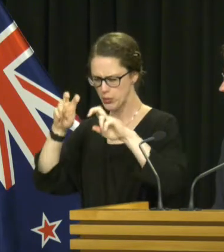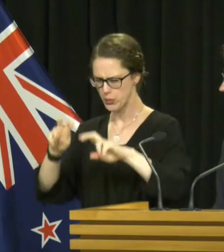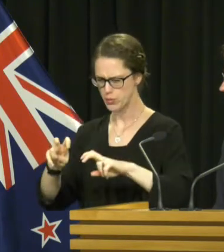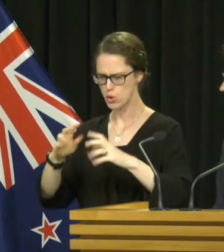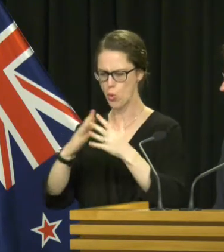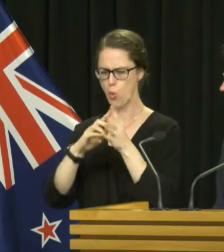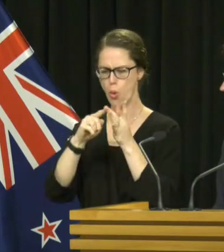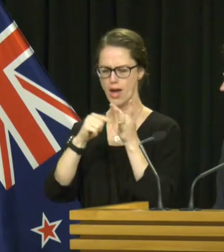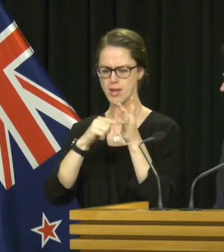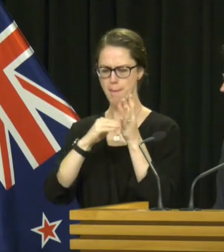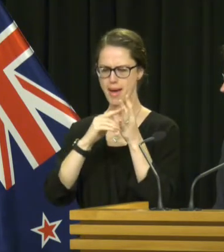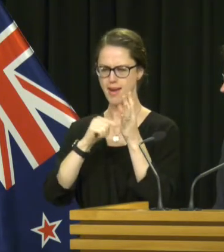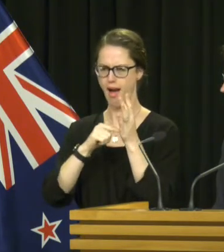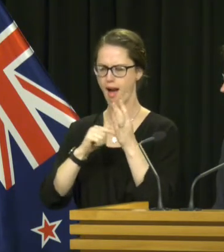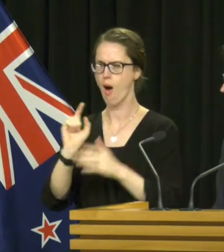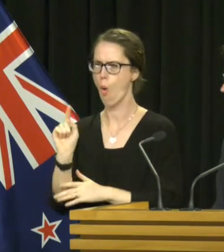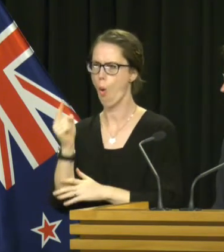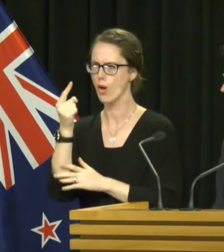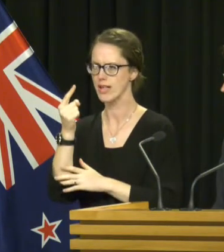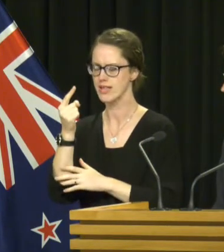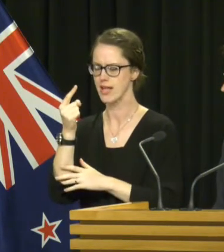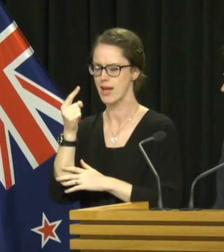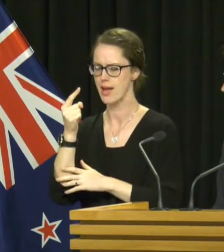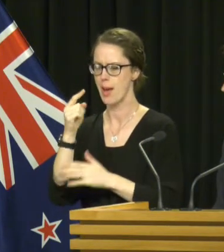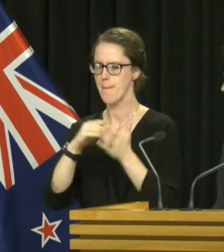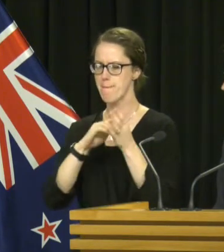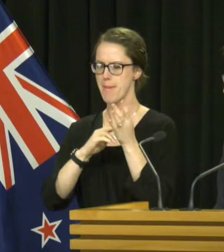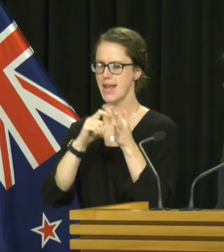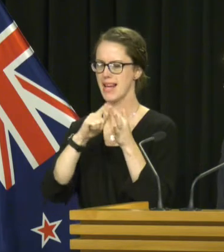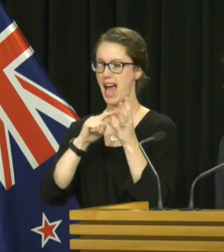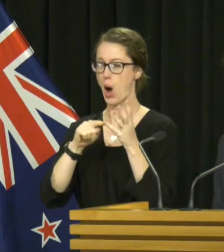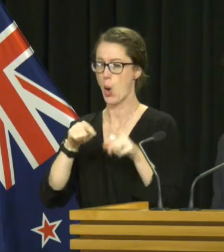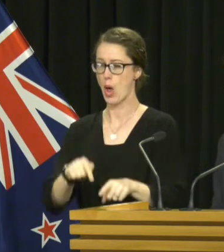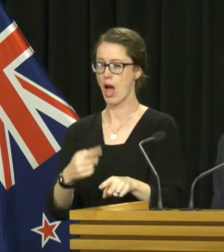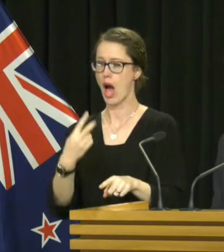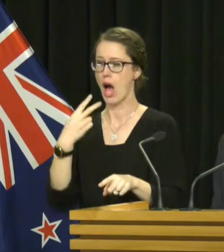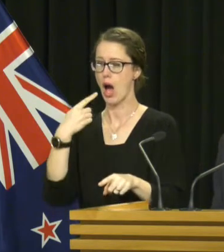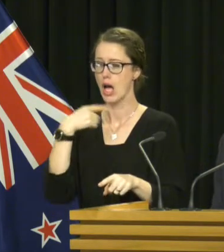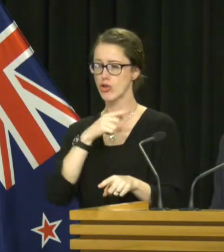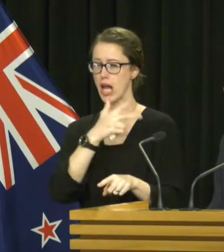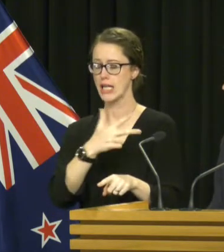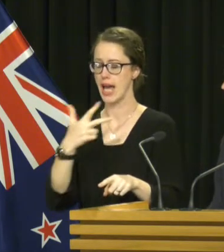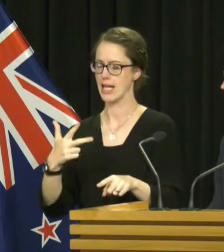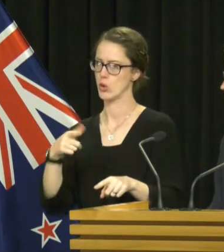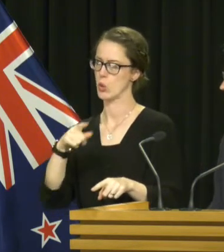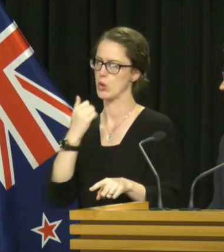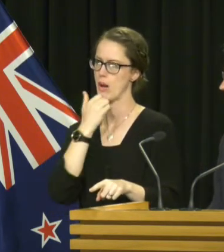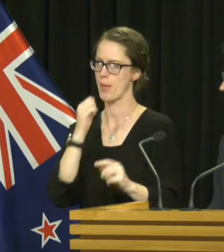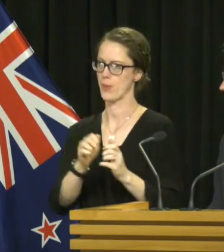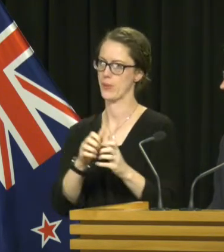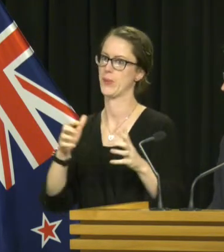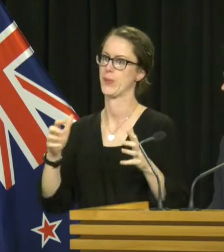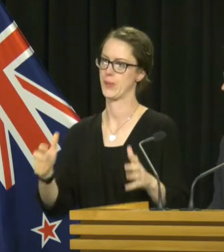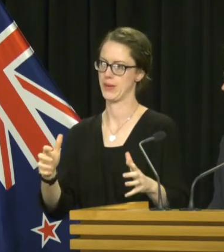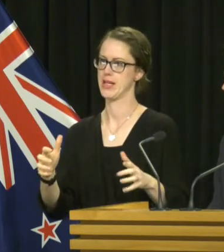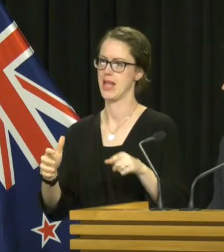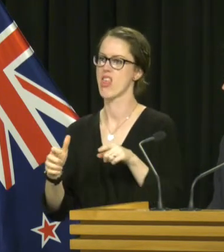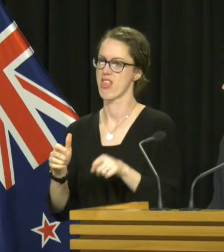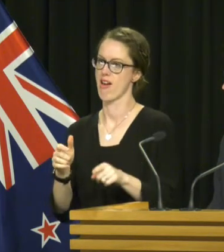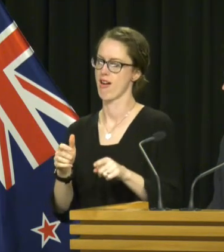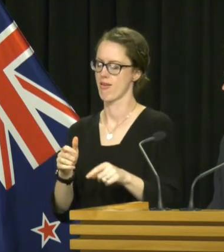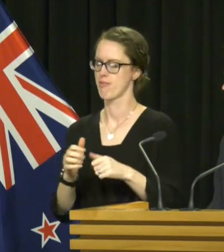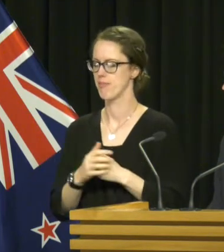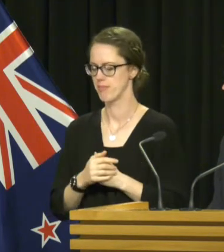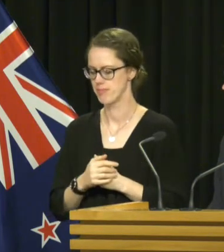Waitematā, into Auckland, into Counties Manukau, Counties Manukau has had 188. So the scale is definitely significant